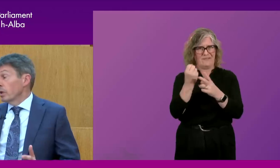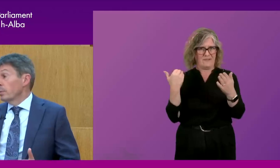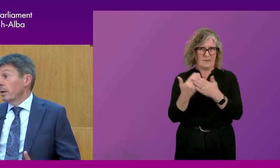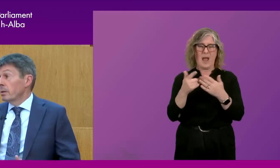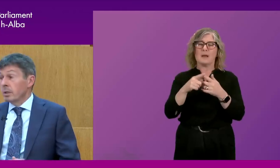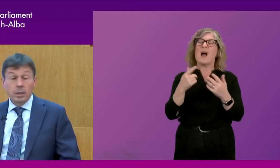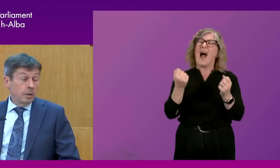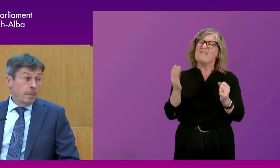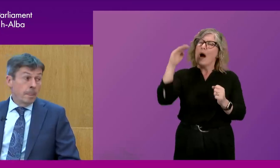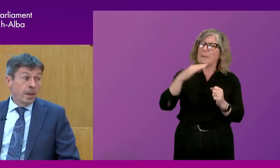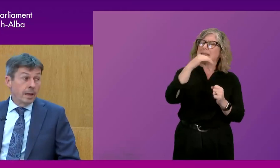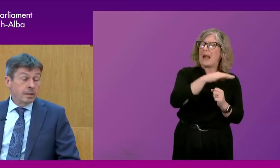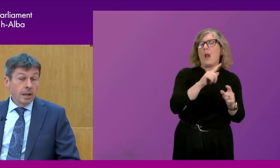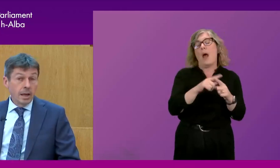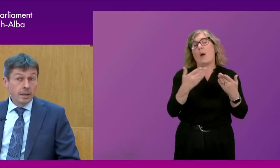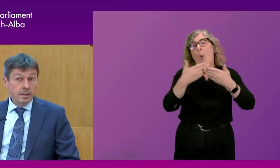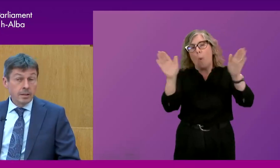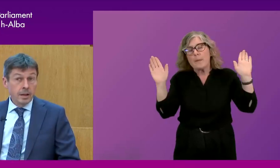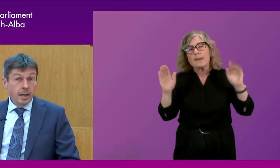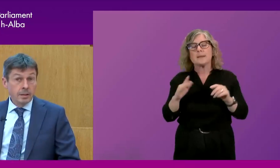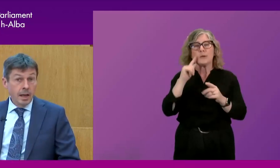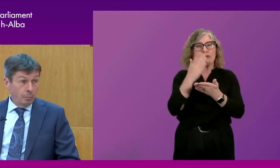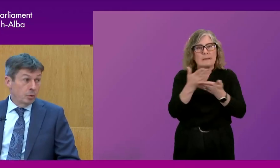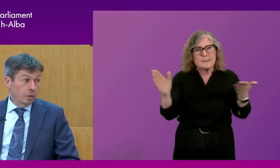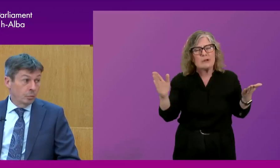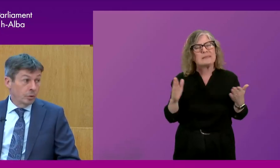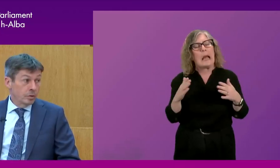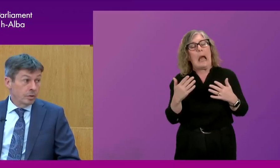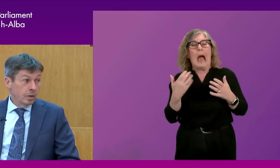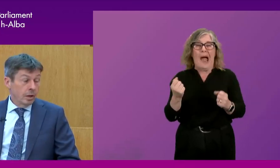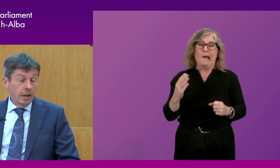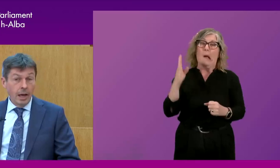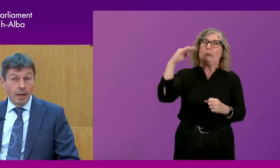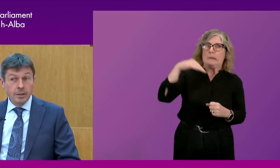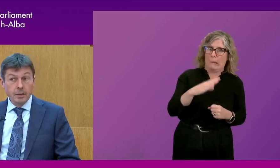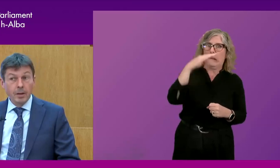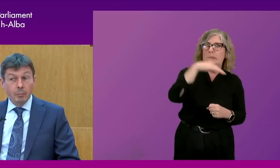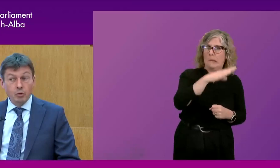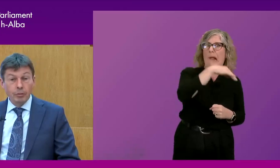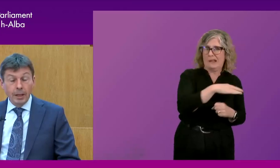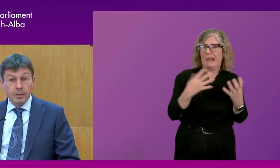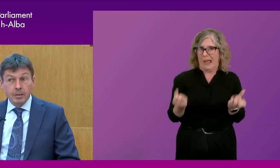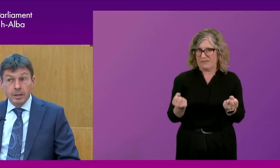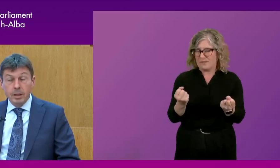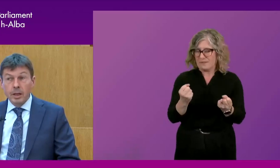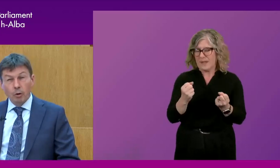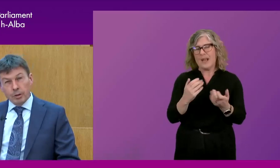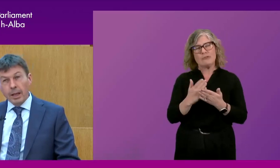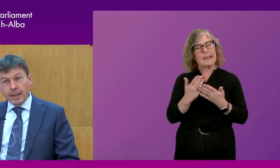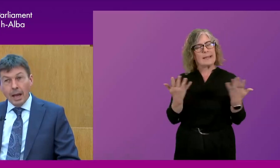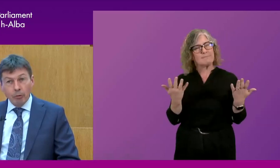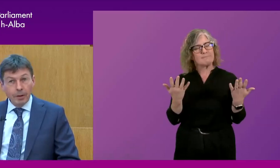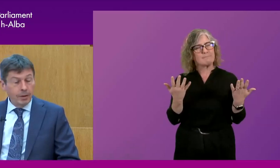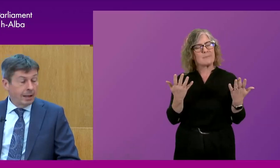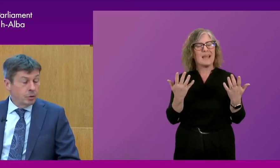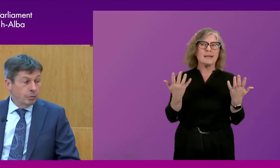openness or transparency, that has had high points and low points. And it very much reflects the, or